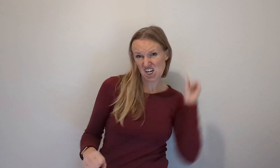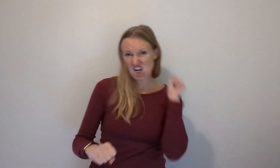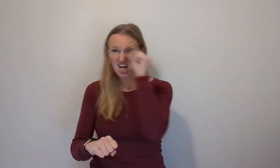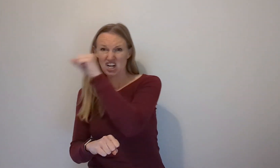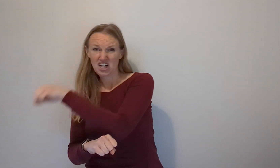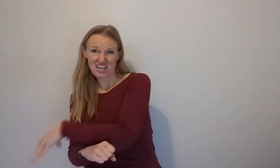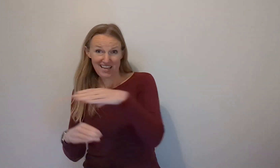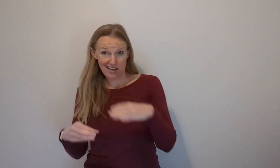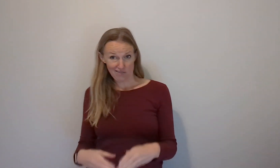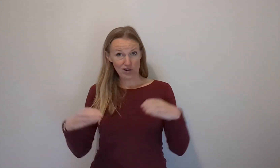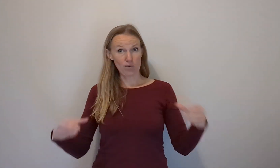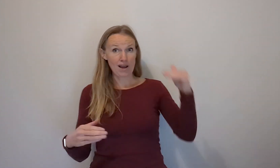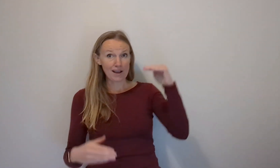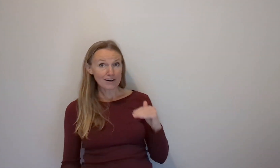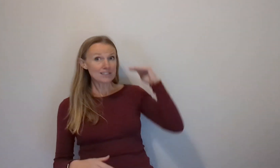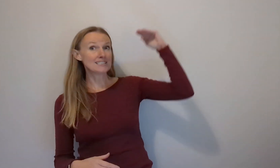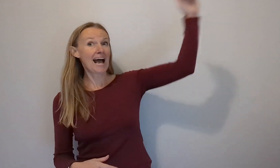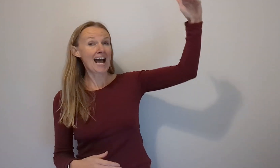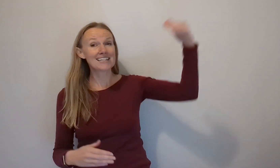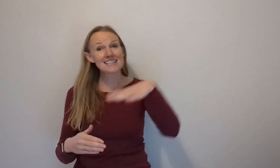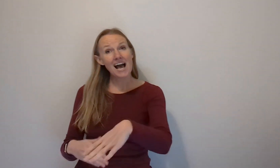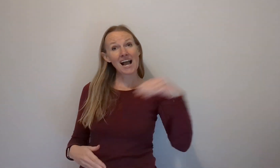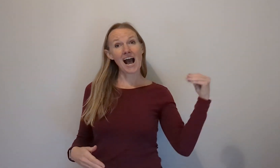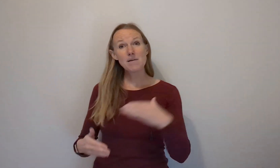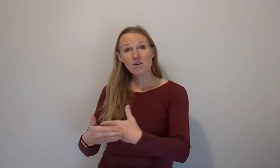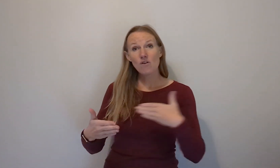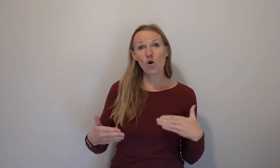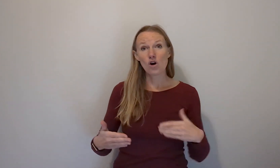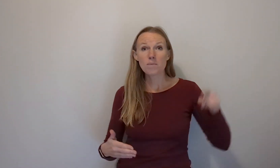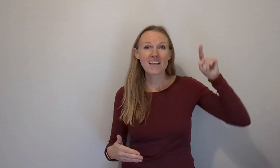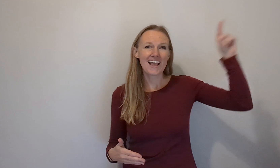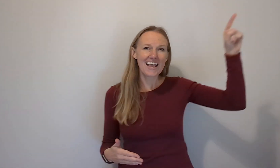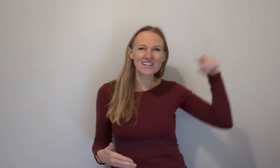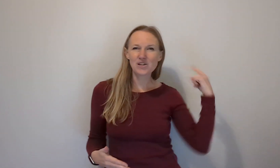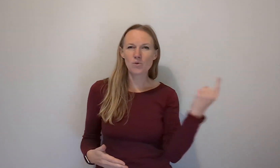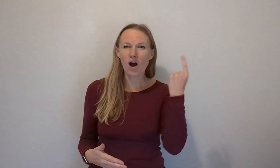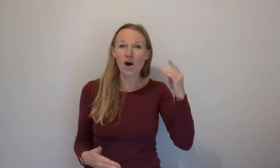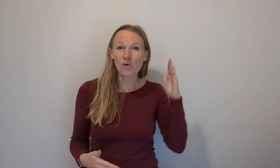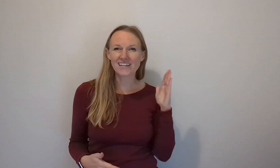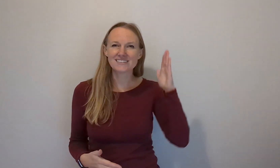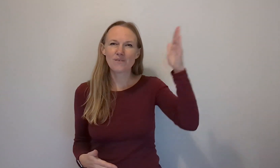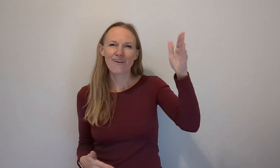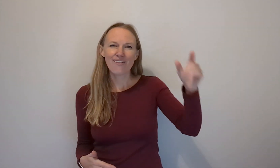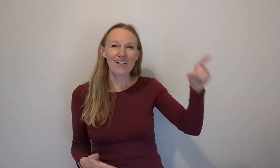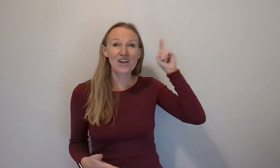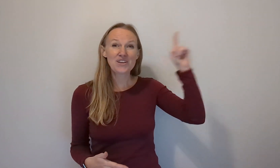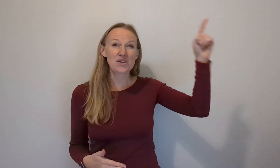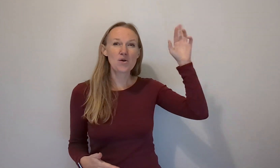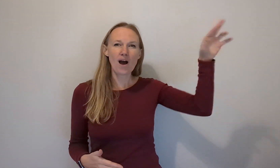Conquered even greater giants Come before me and You always will You